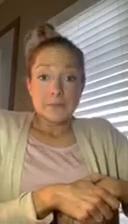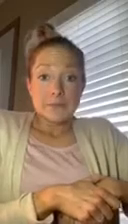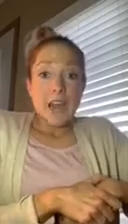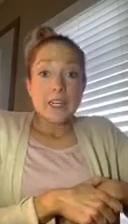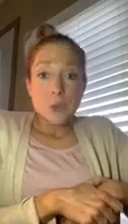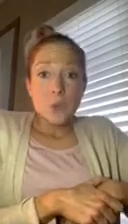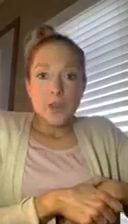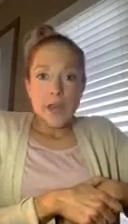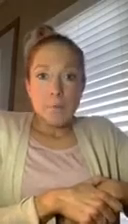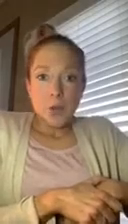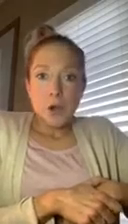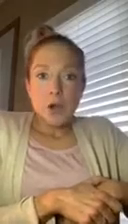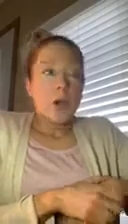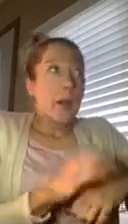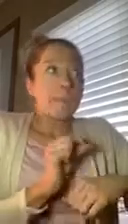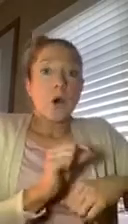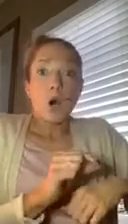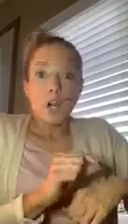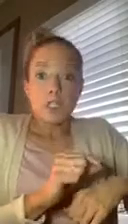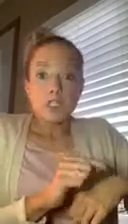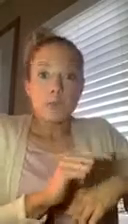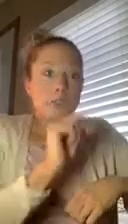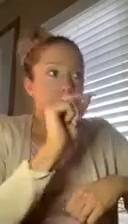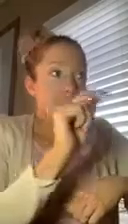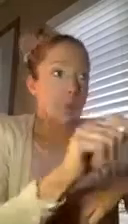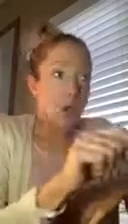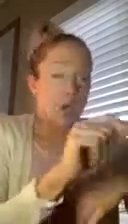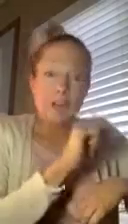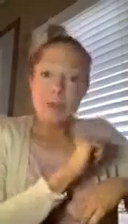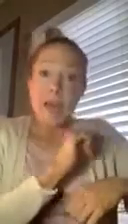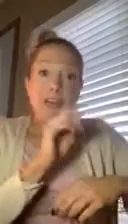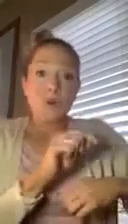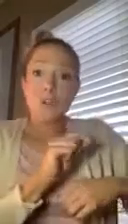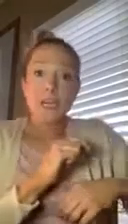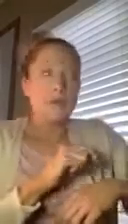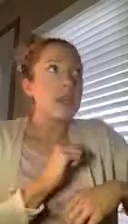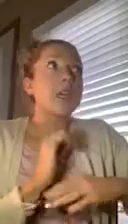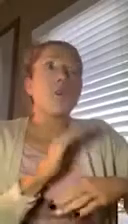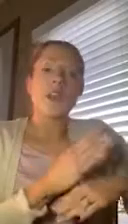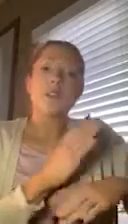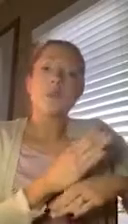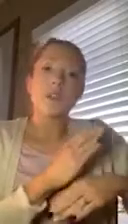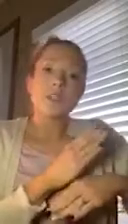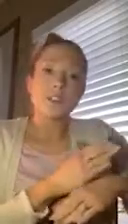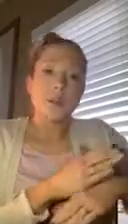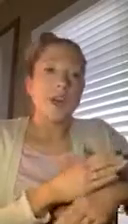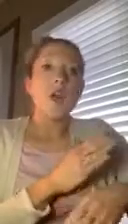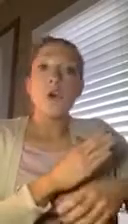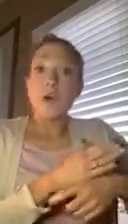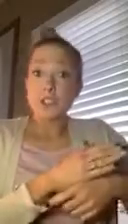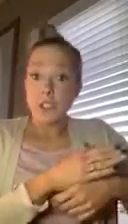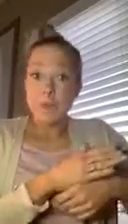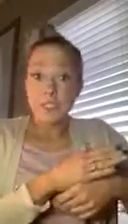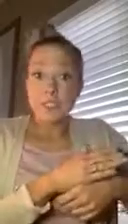I tore that car apart. We drove to the mall and back. And the whole time I'm thinking, where in the world could this be? Questioning my son.